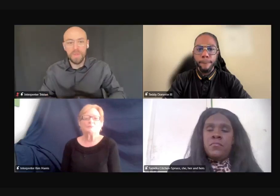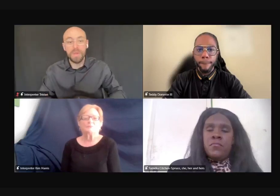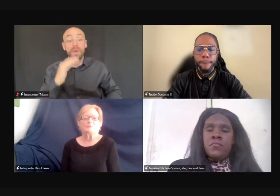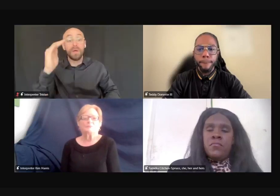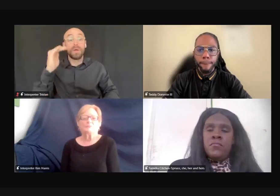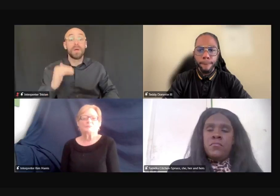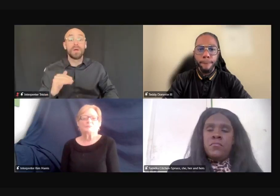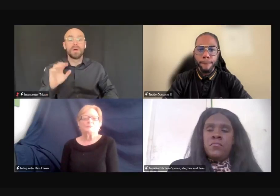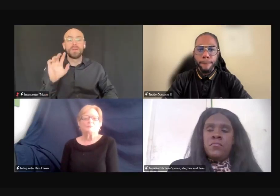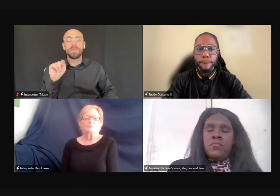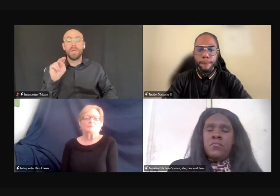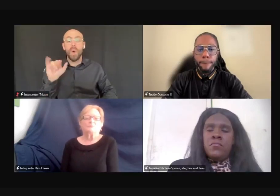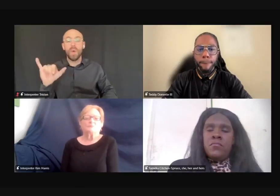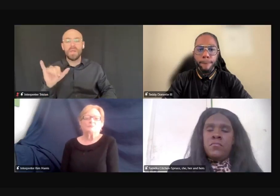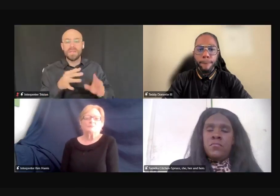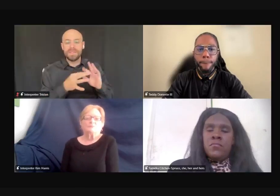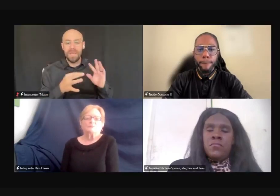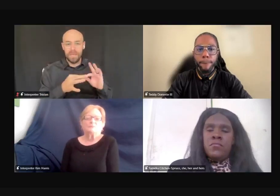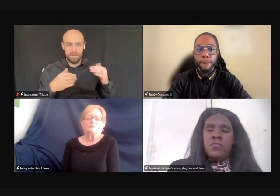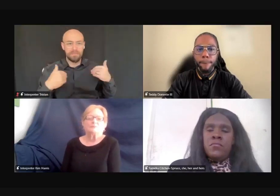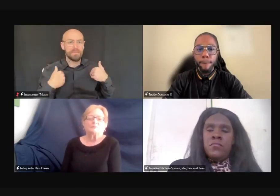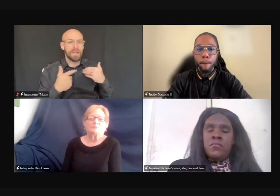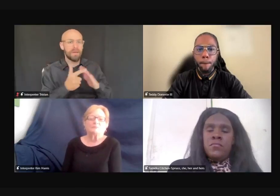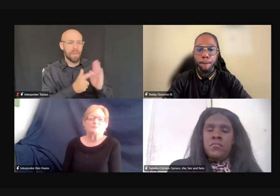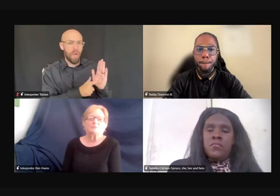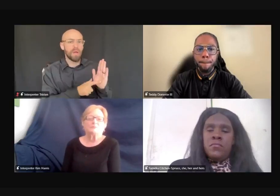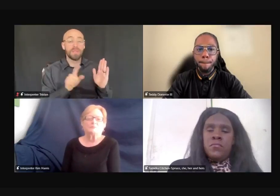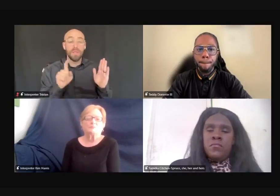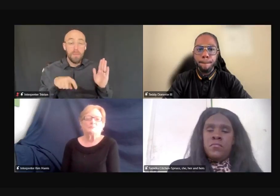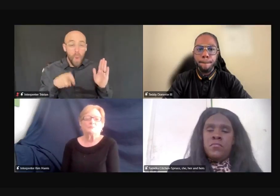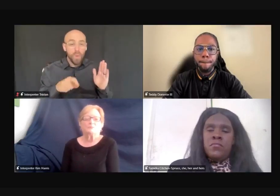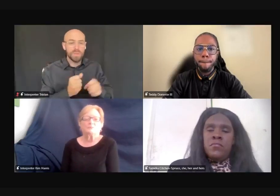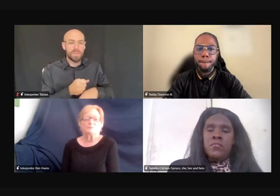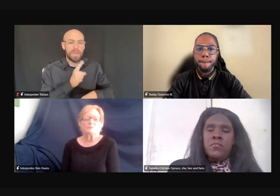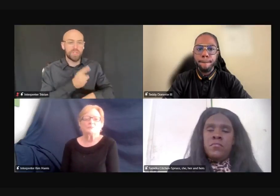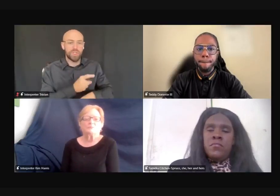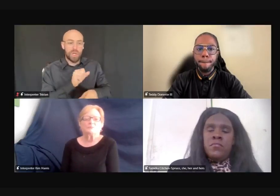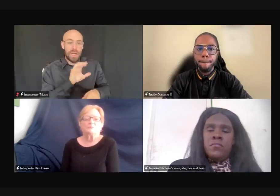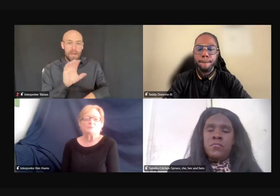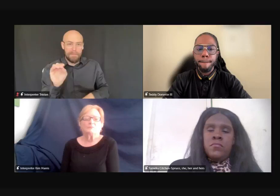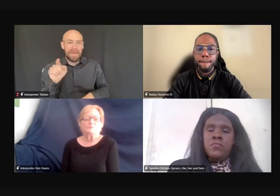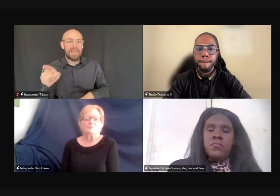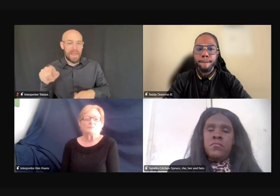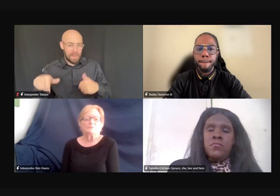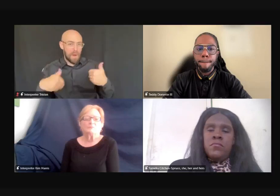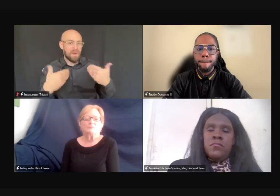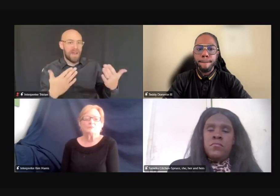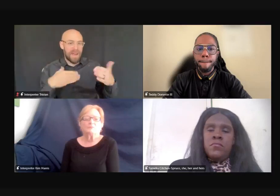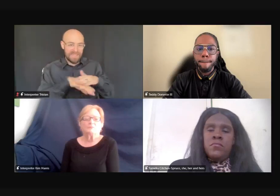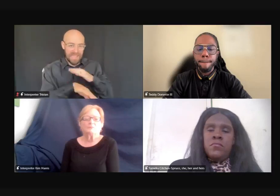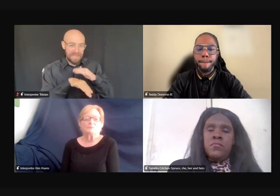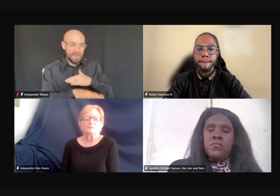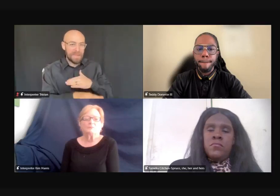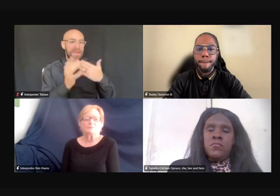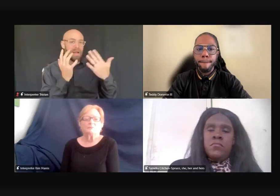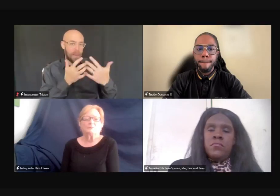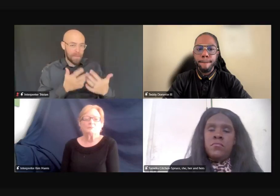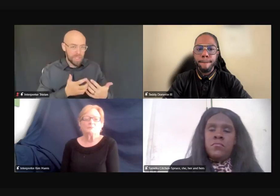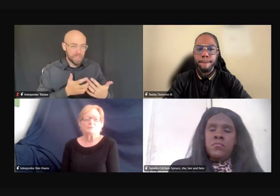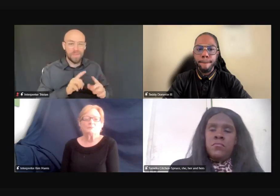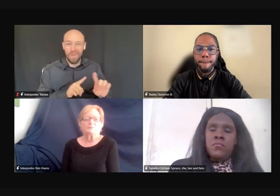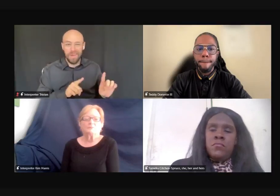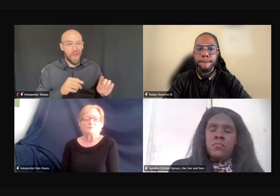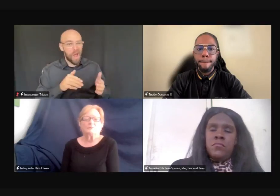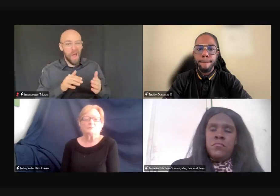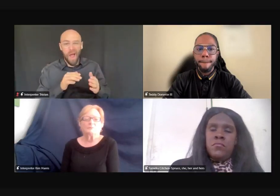says, and we have laws that's supposed to make sure employers are providing accessibility and accommodations, but they are